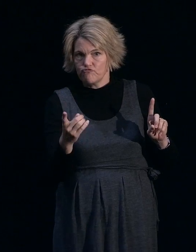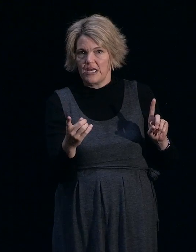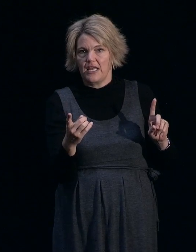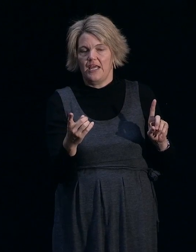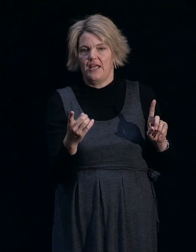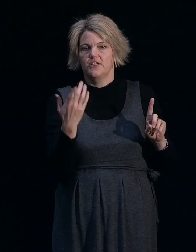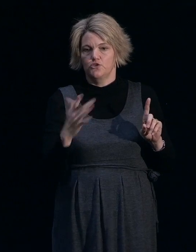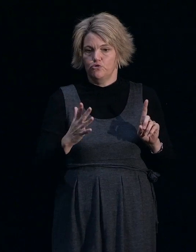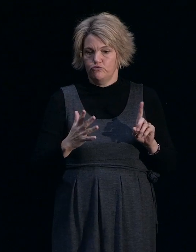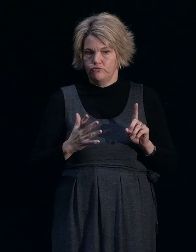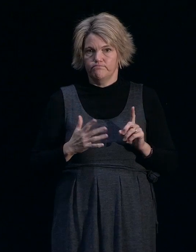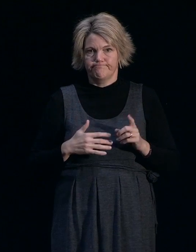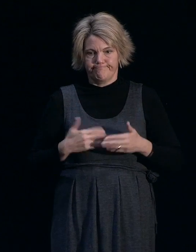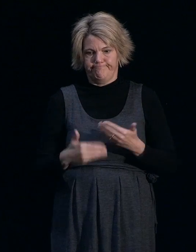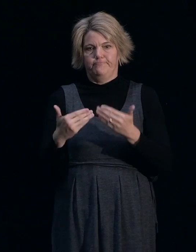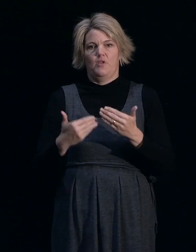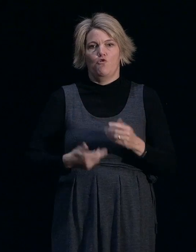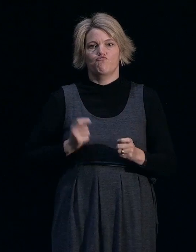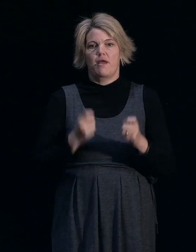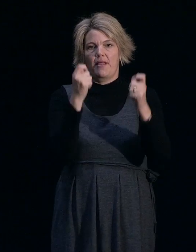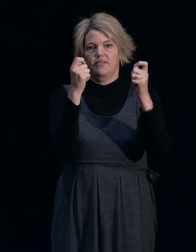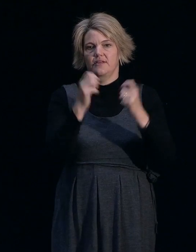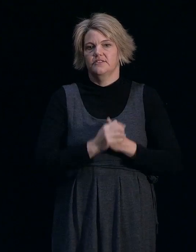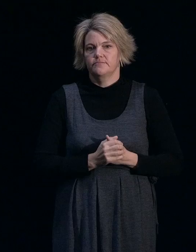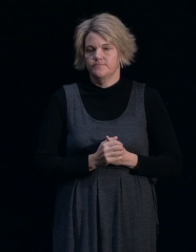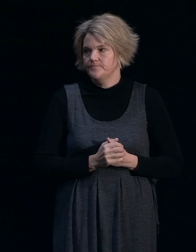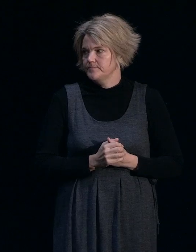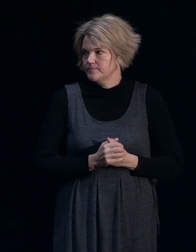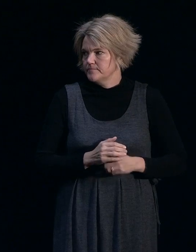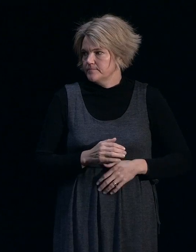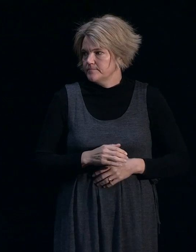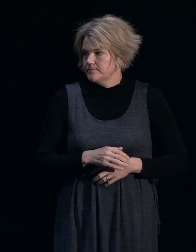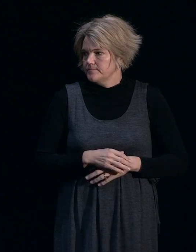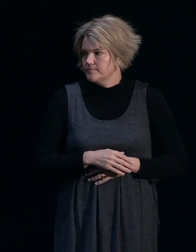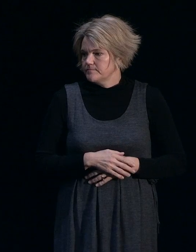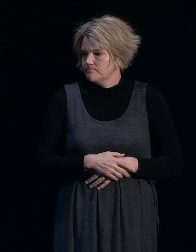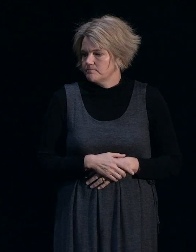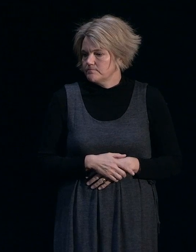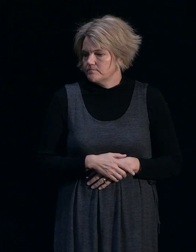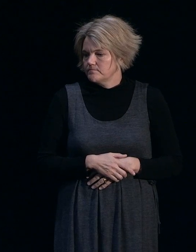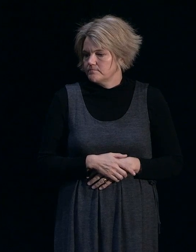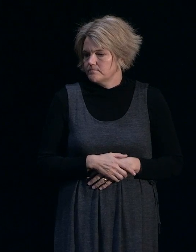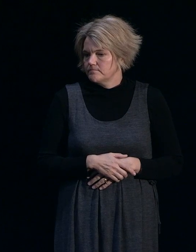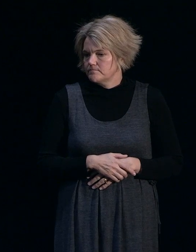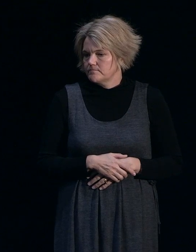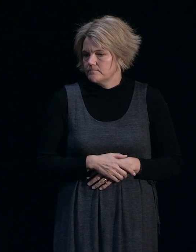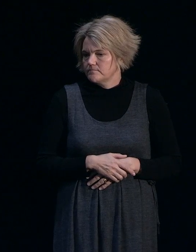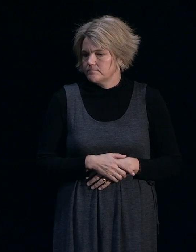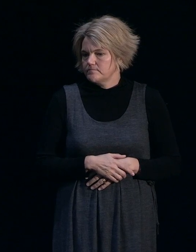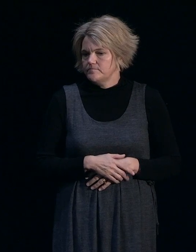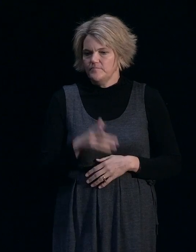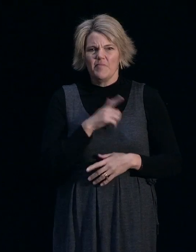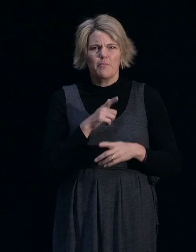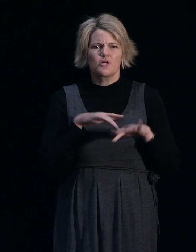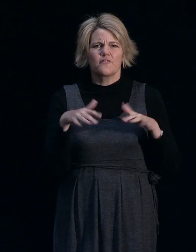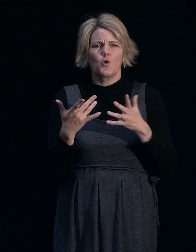rebuild of the new house. Because that's going to depend on the style of the